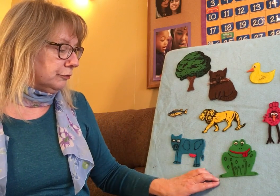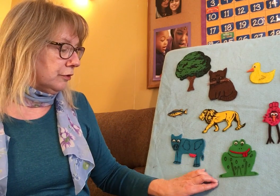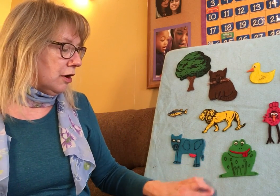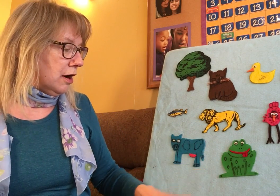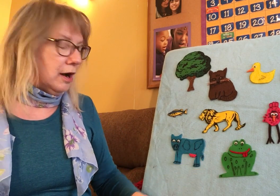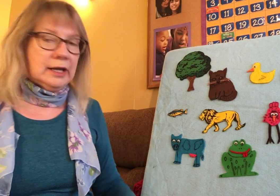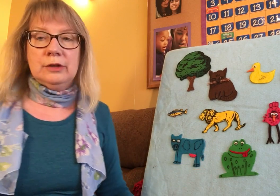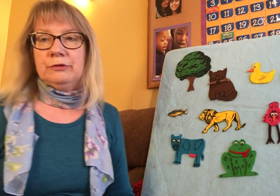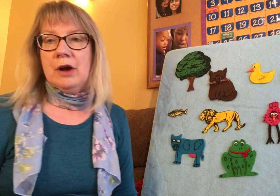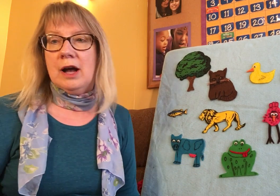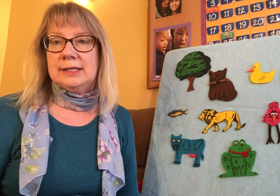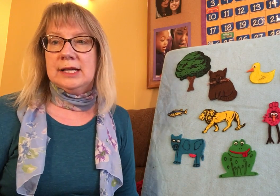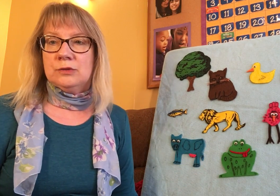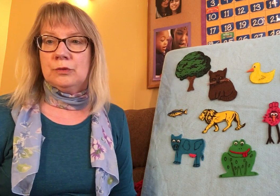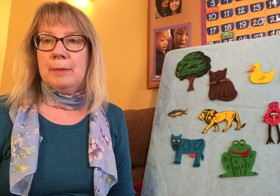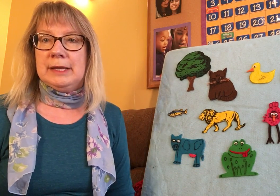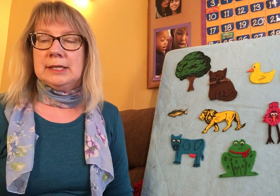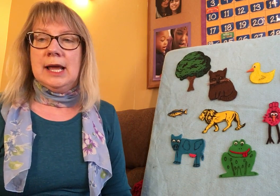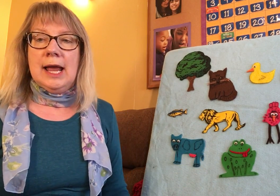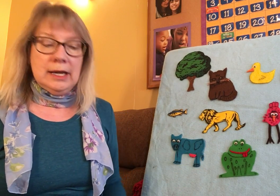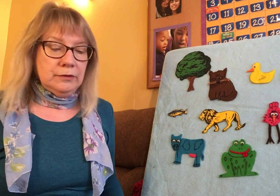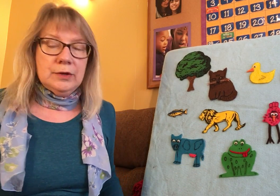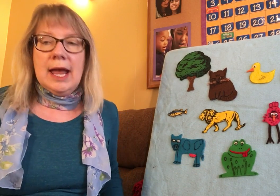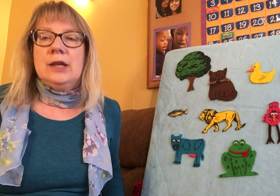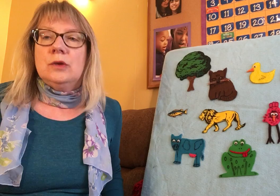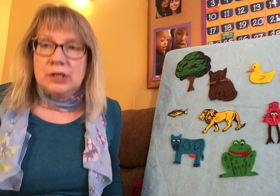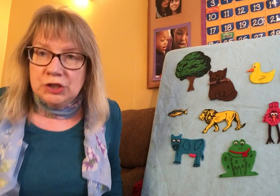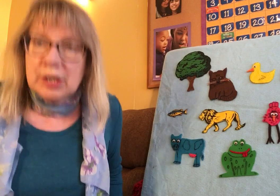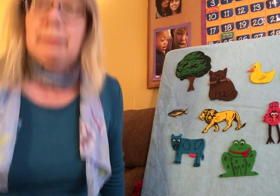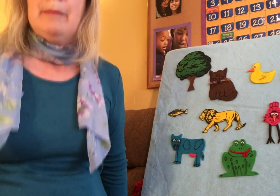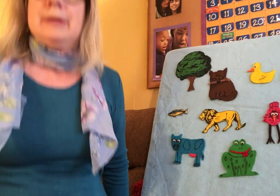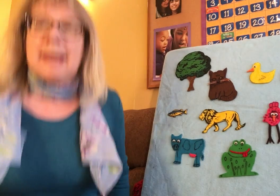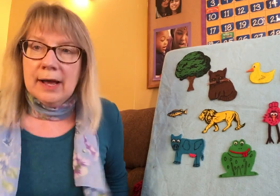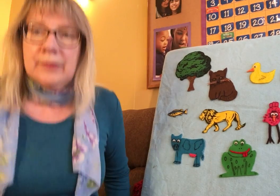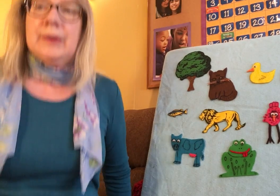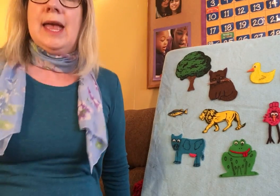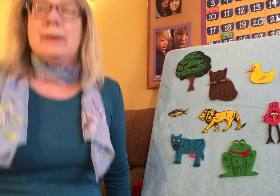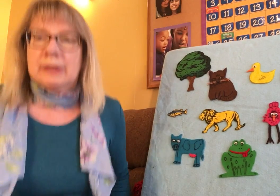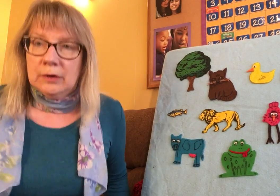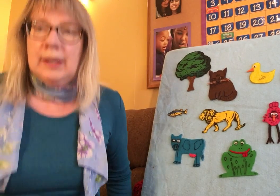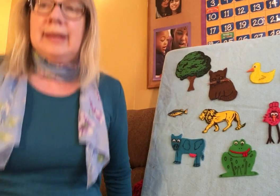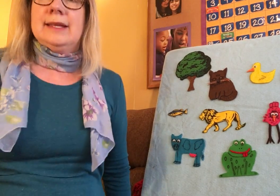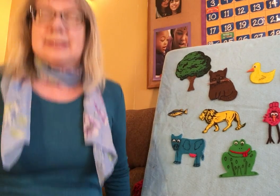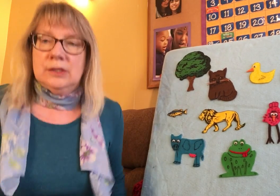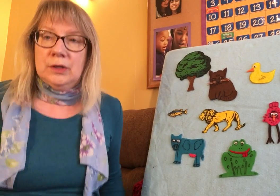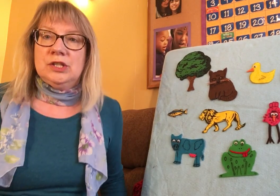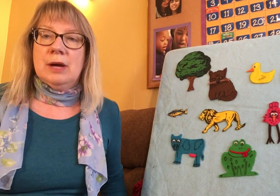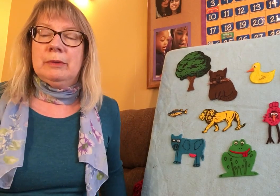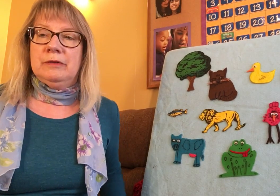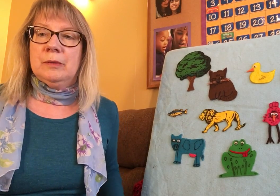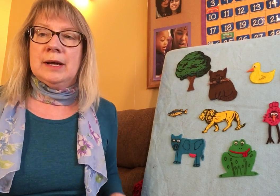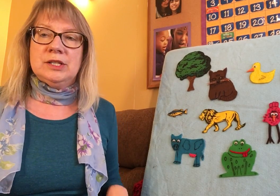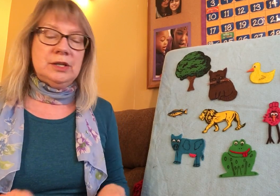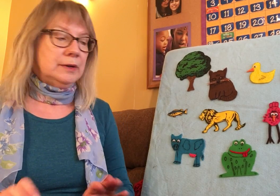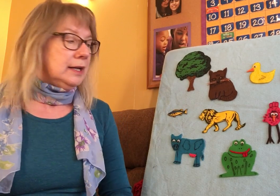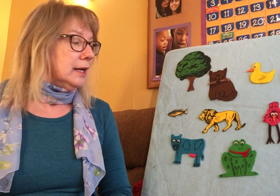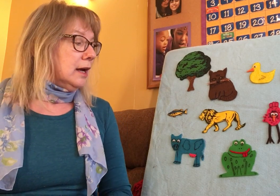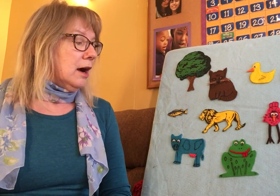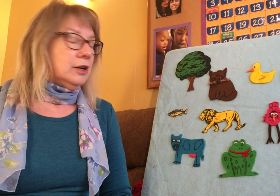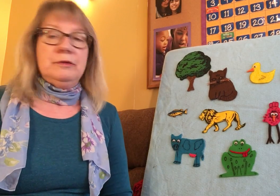frog. And the frog says ribbit. And if you can, you can jump up and down. Okay? I'm going to go like this. You can jump if you want to. On your